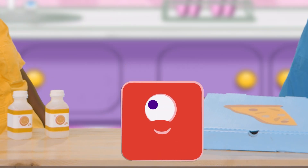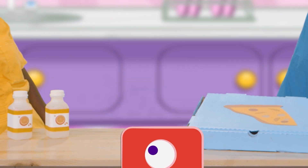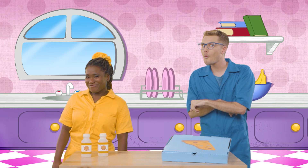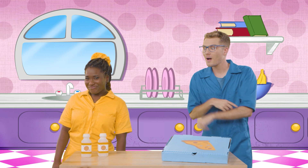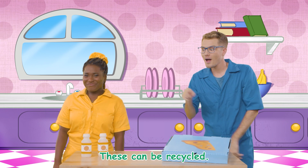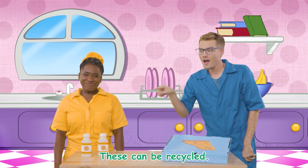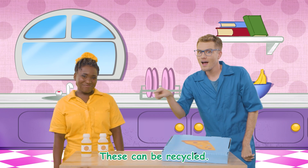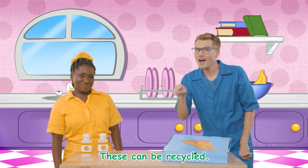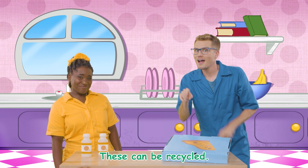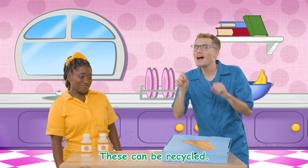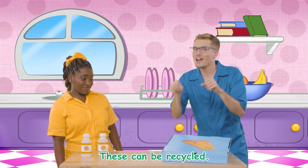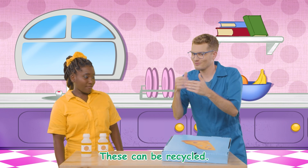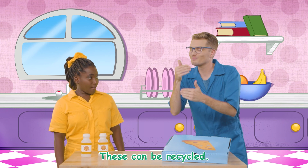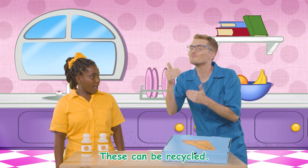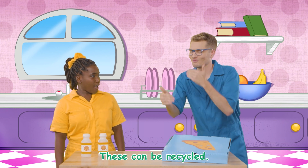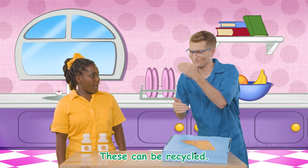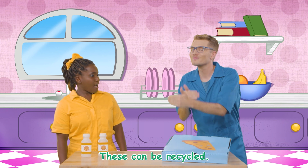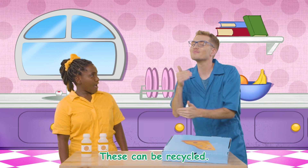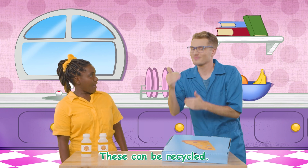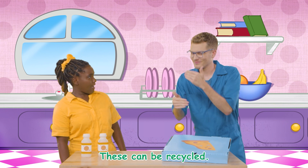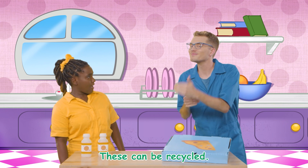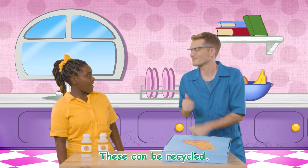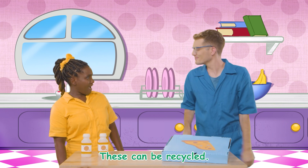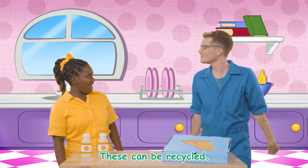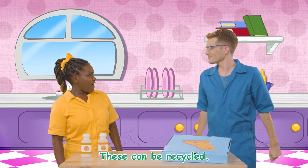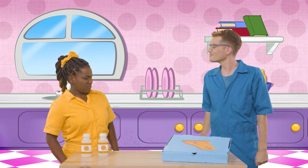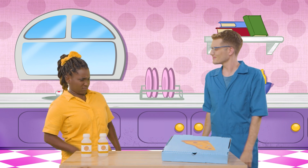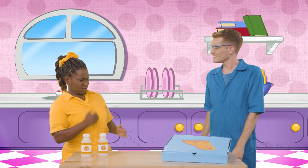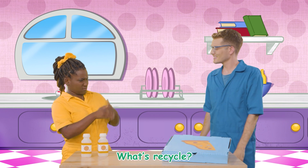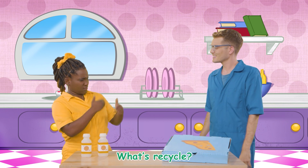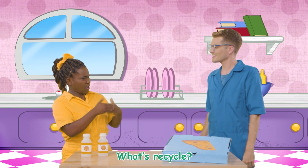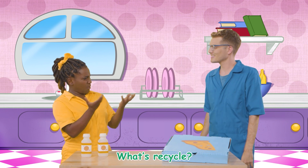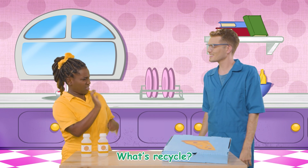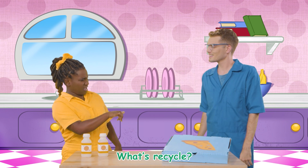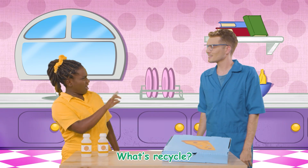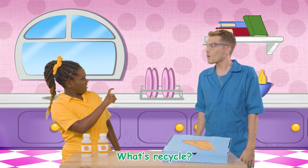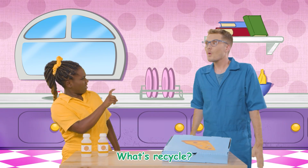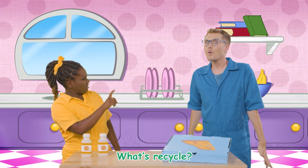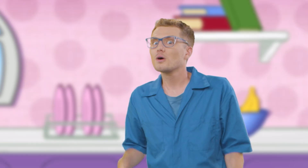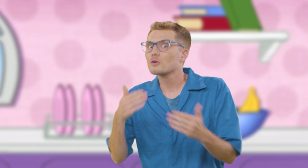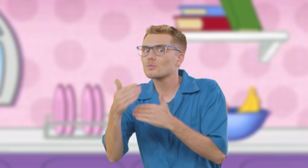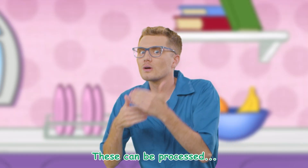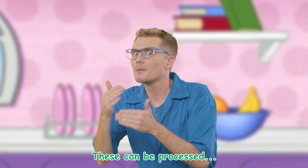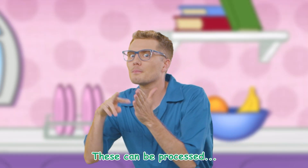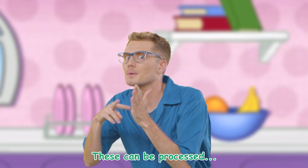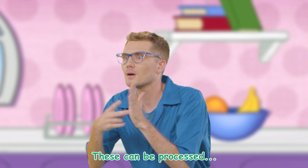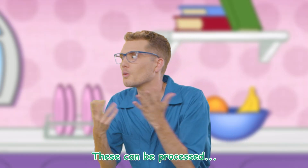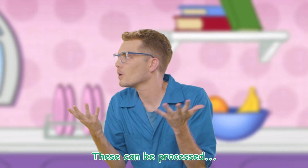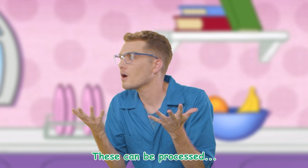These can be recycled. What's recycle? These can be processed